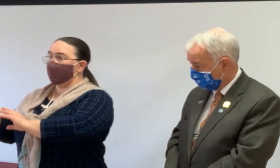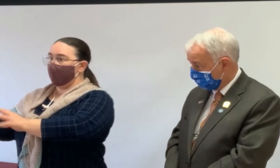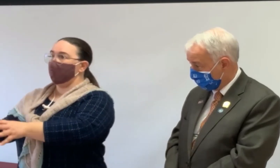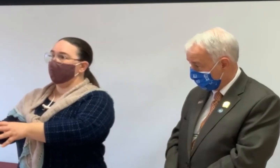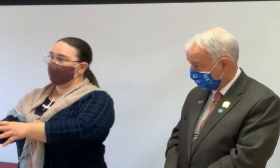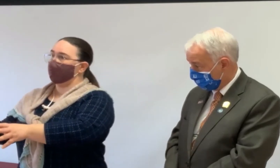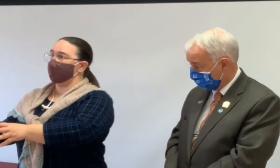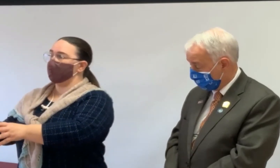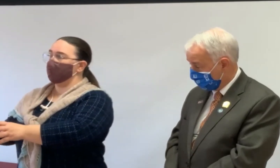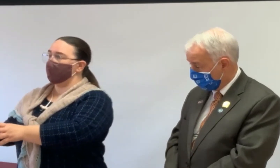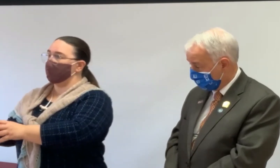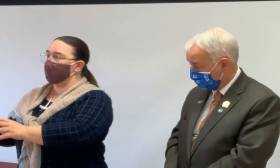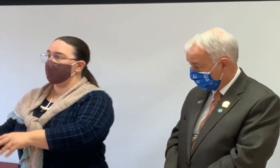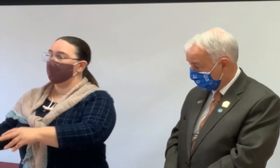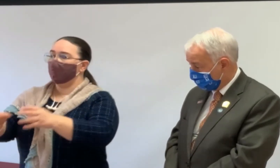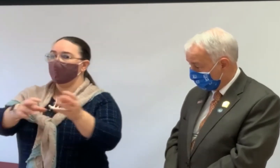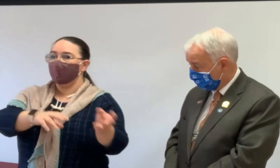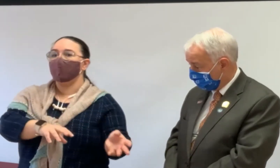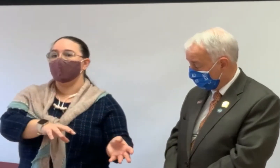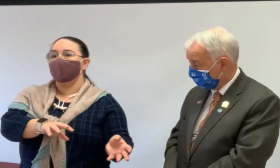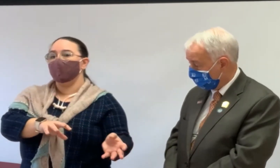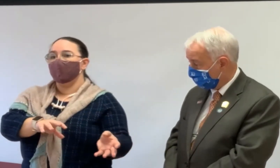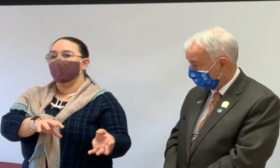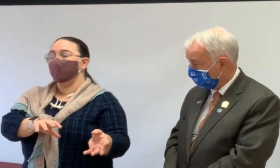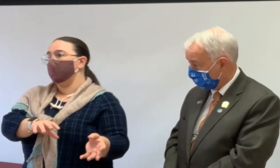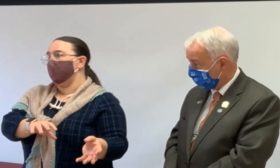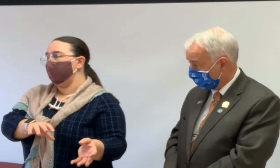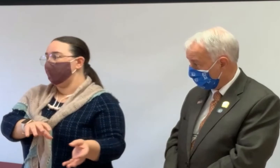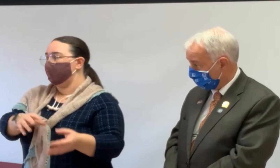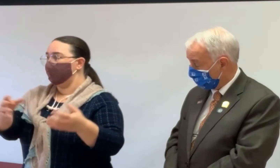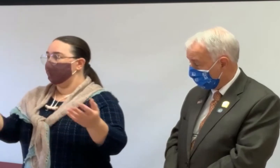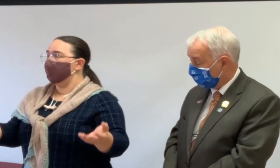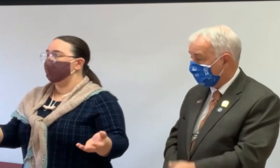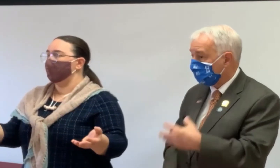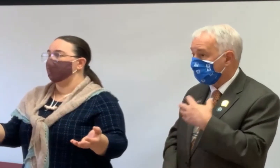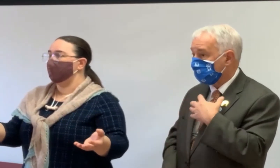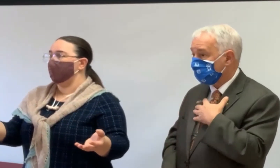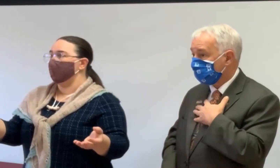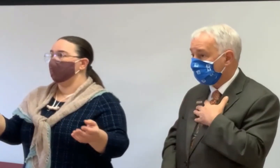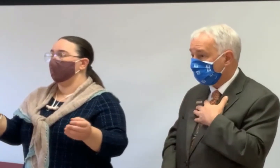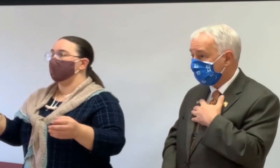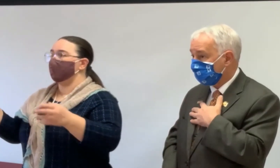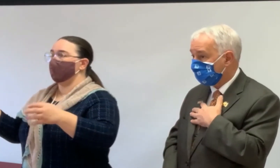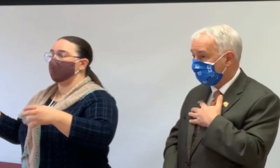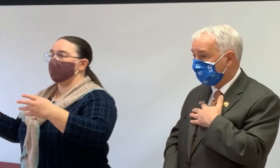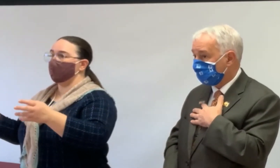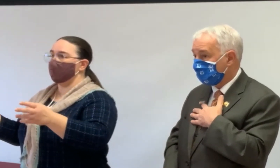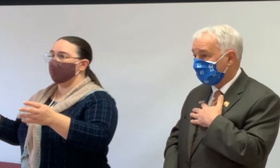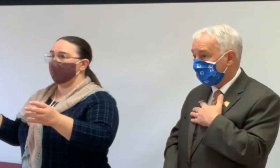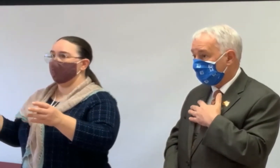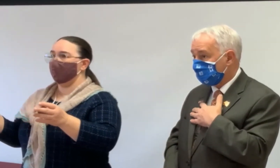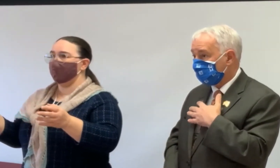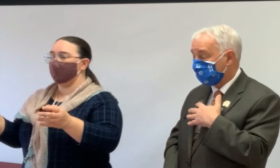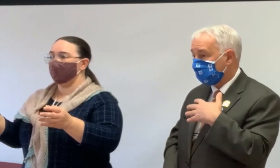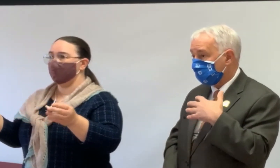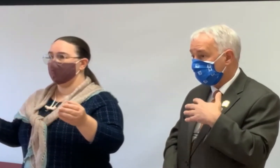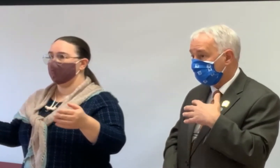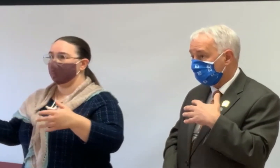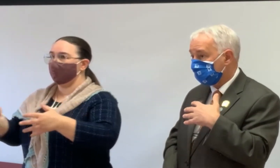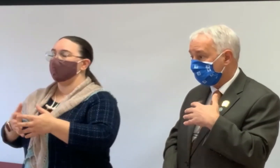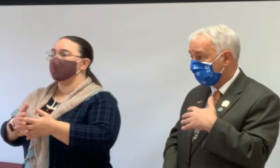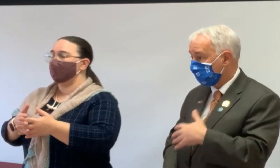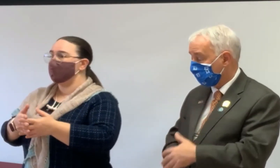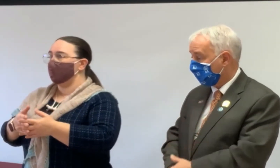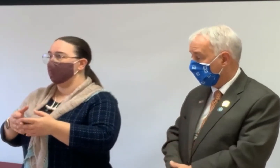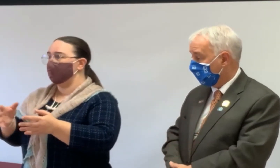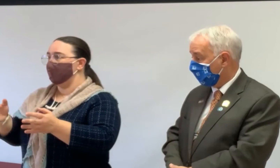that. You would pay off the reverse mortgage and you would own the new property debt free. But you would not have to do the